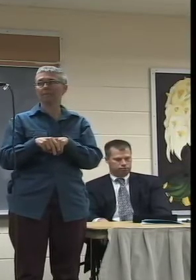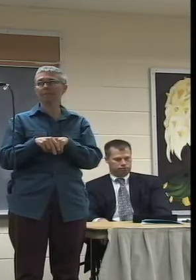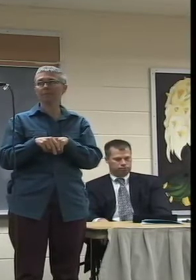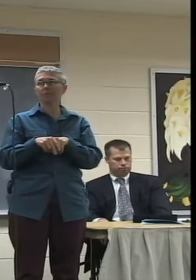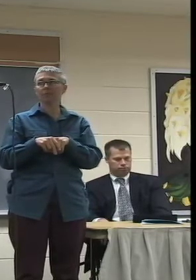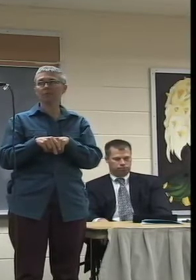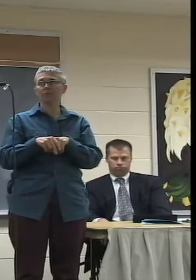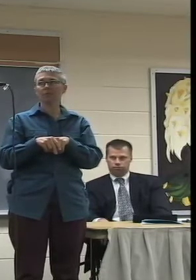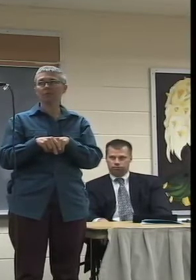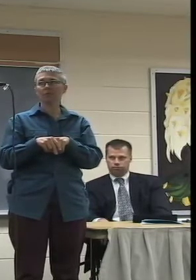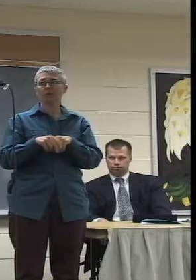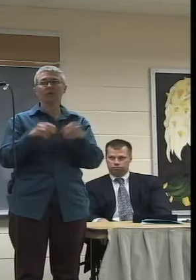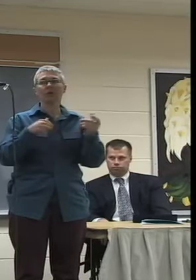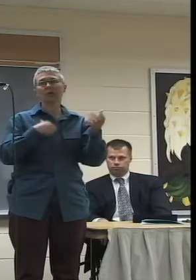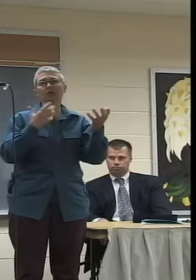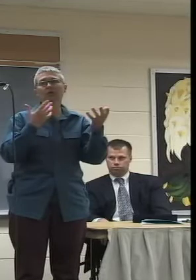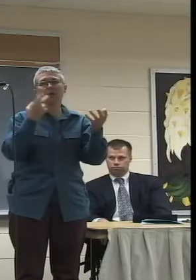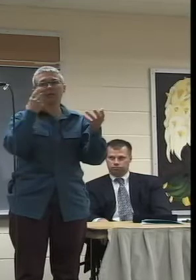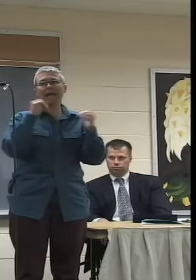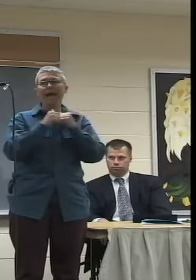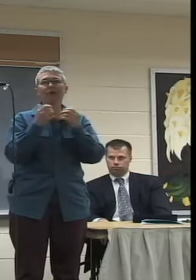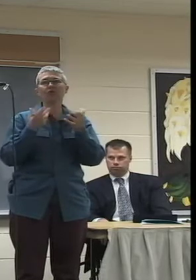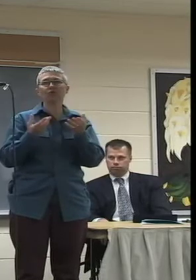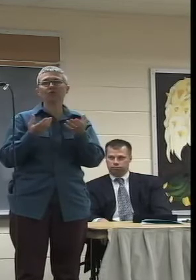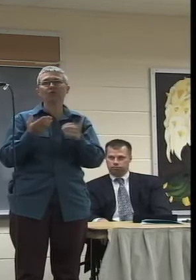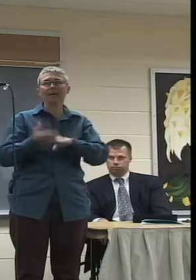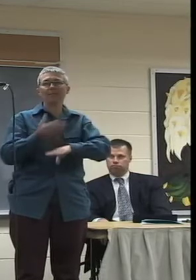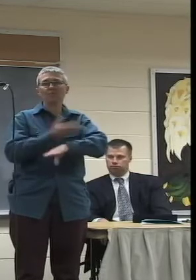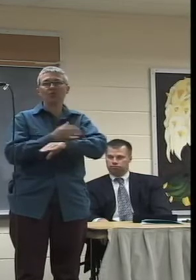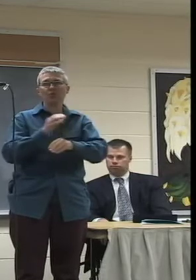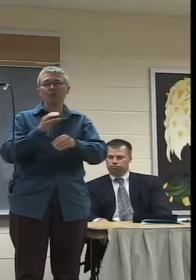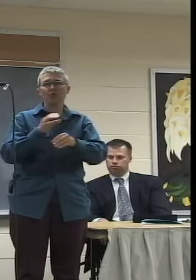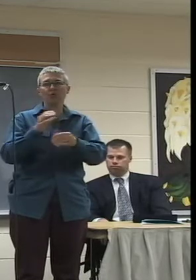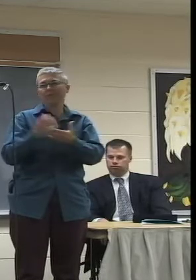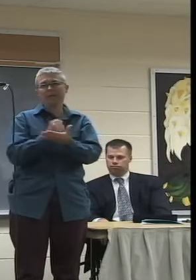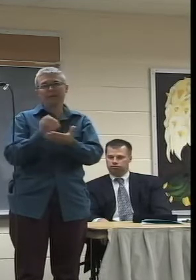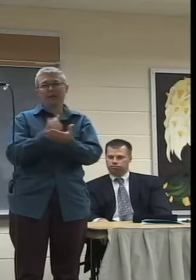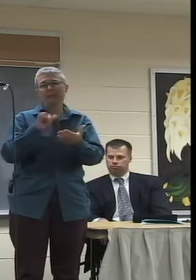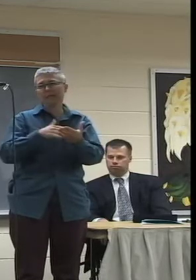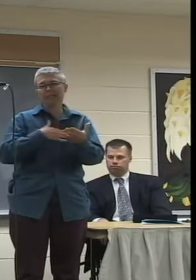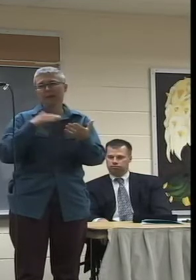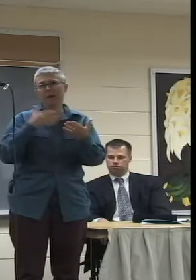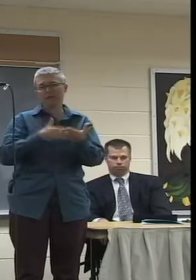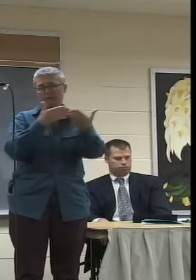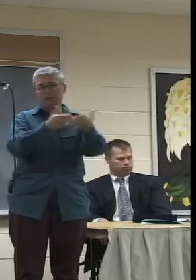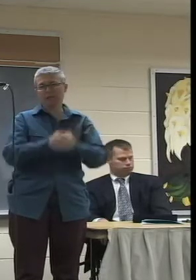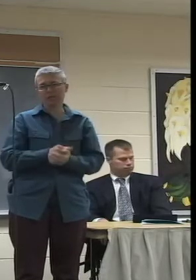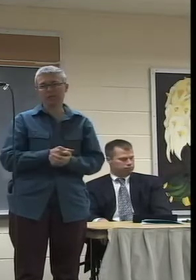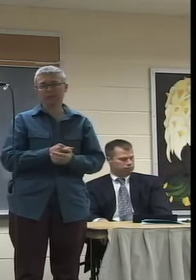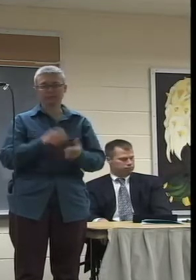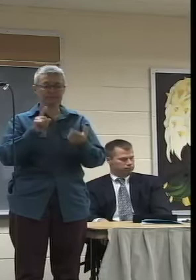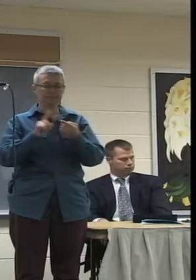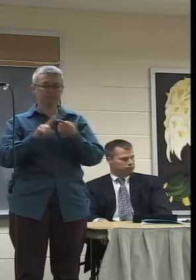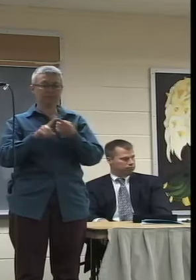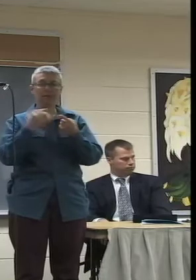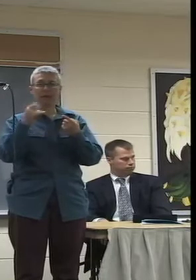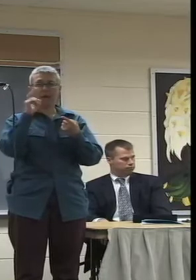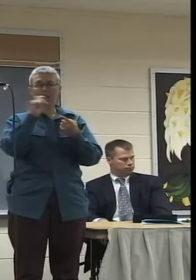a way to improve the income because the income makes it so. The second is a request to Comcast.